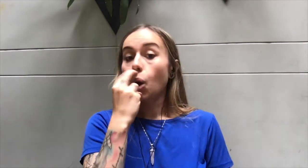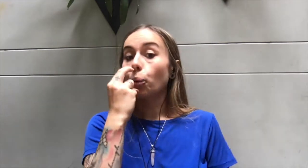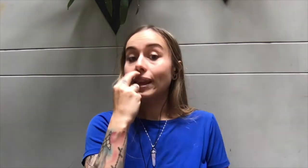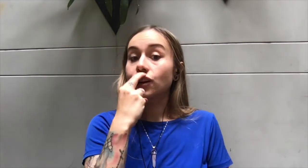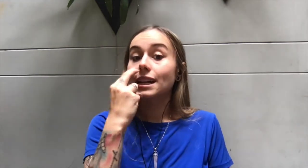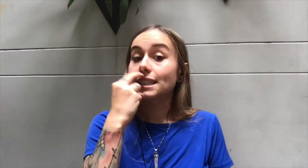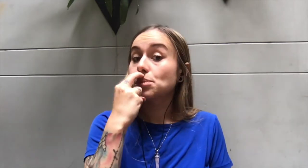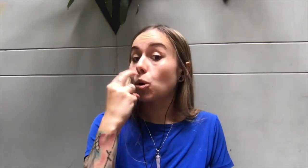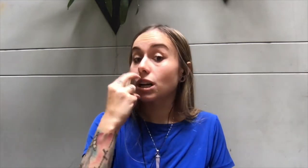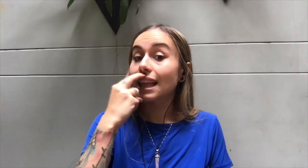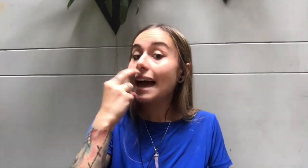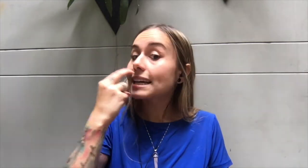Whether it's more clients.